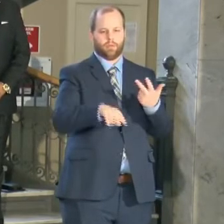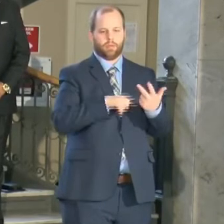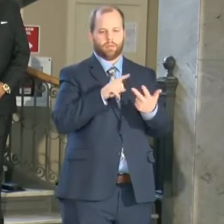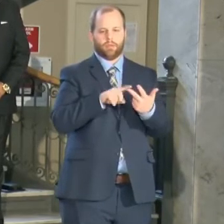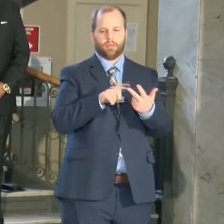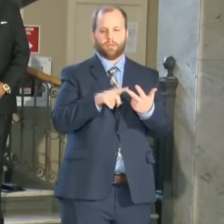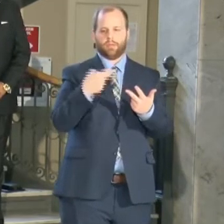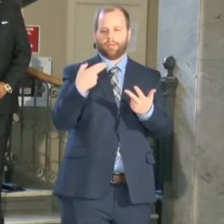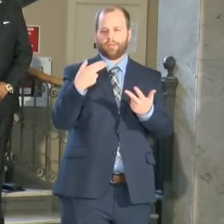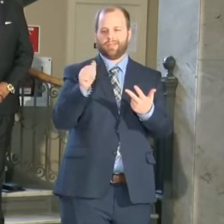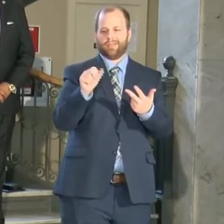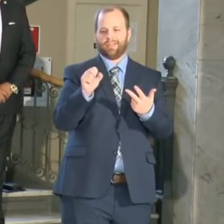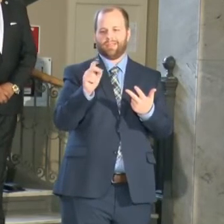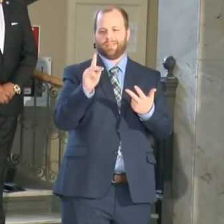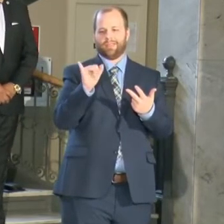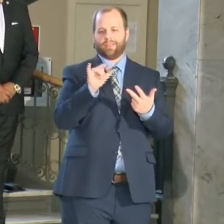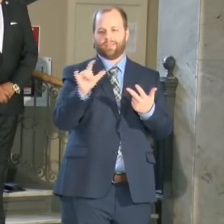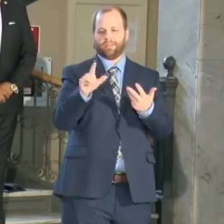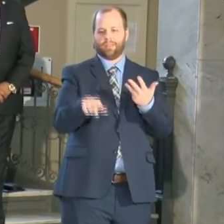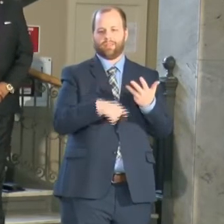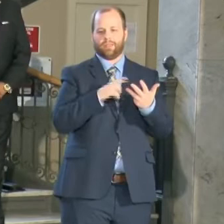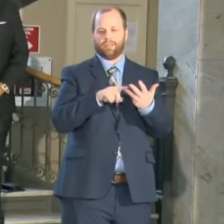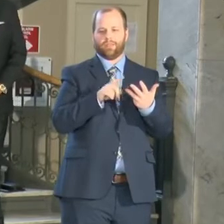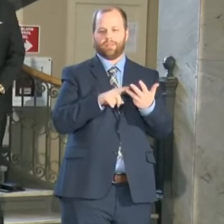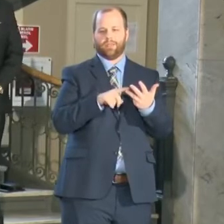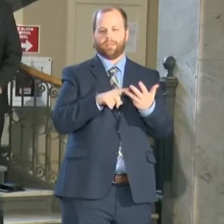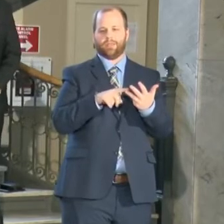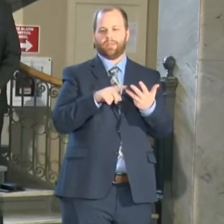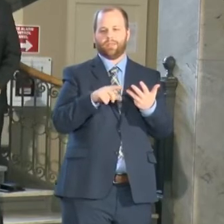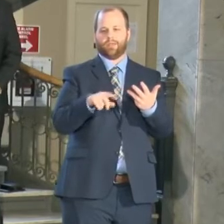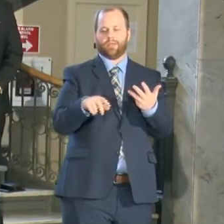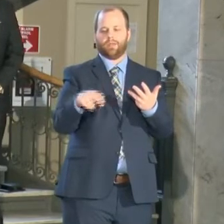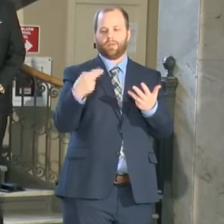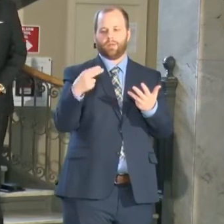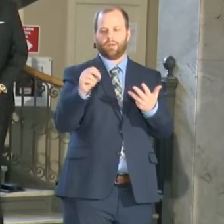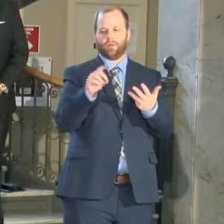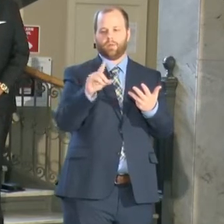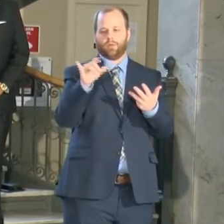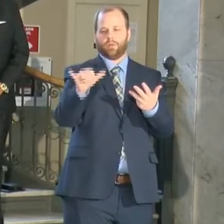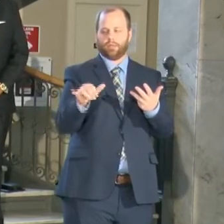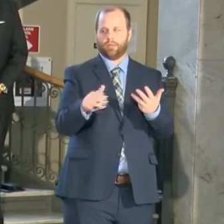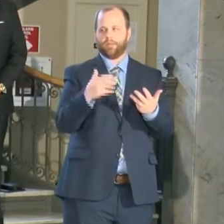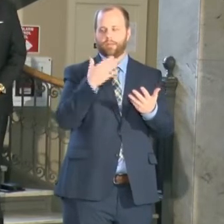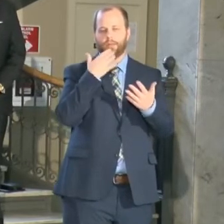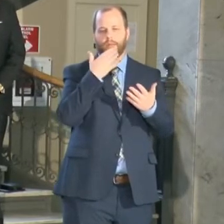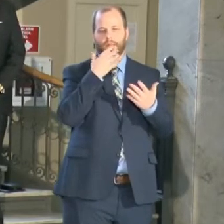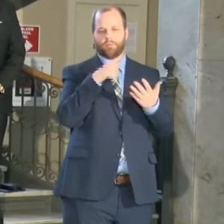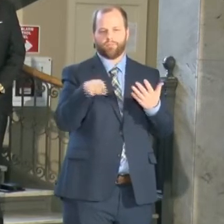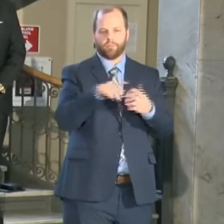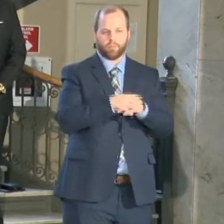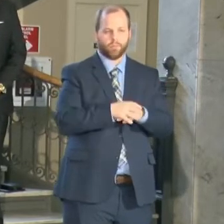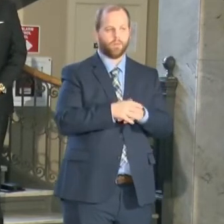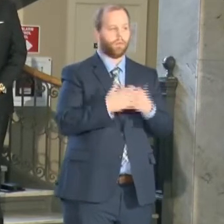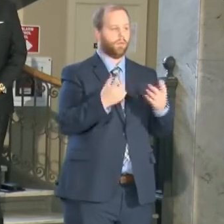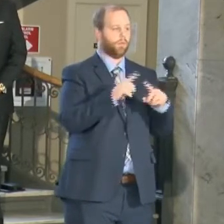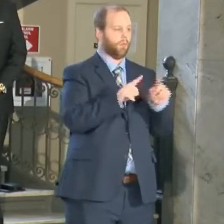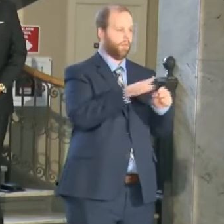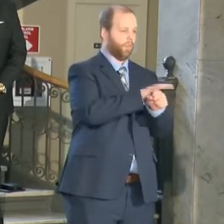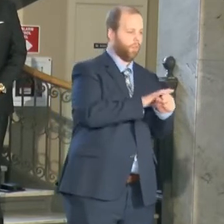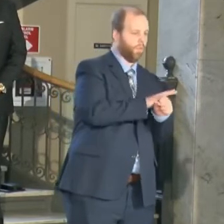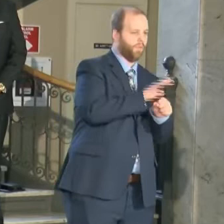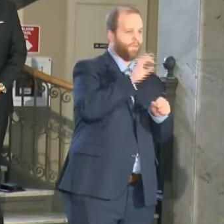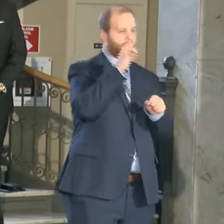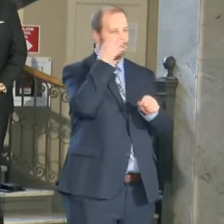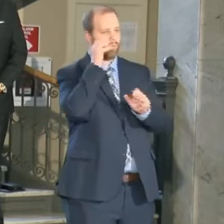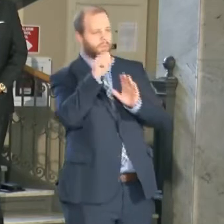questions from the podium as it relates to their respective areas but again as relate to the federal resources and local resources it doesn't happen without a team